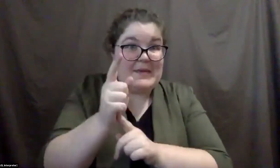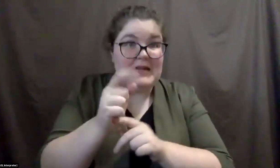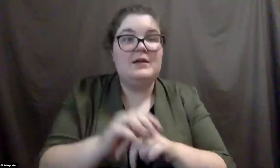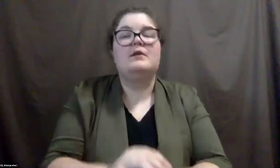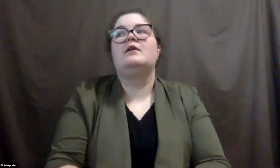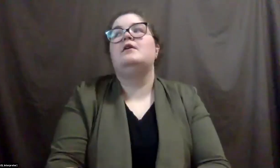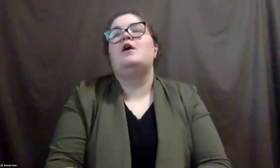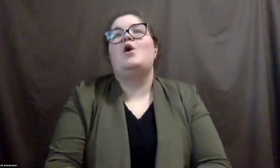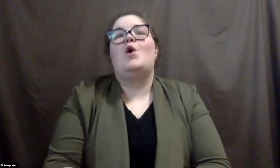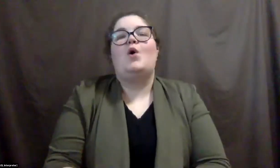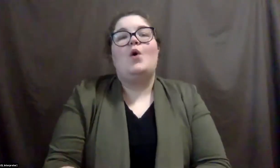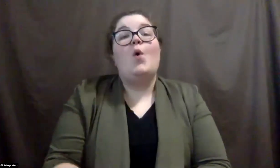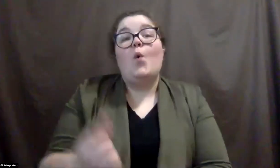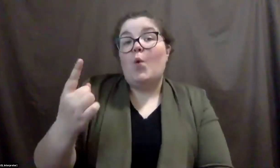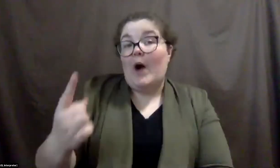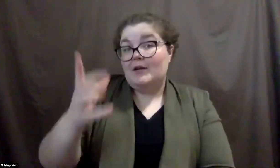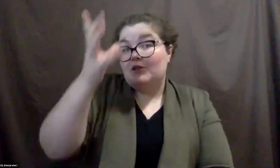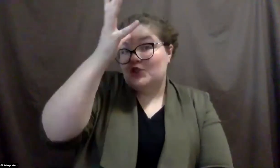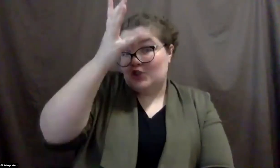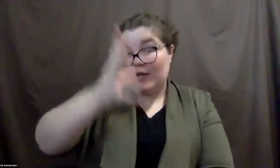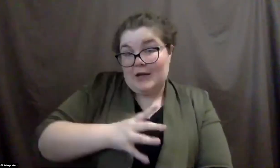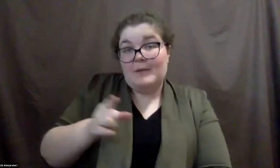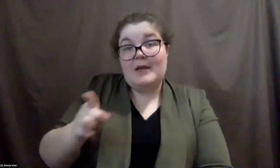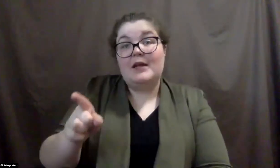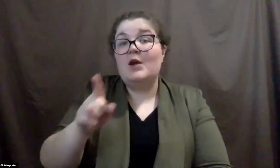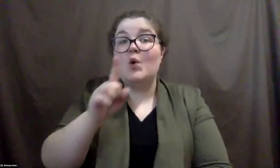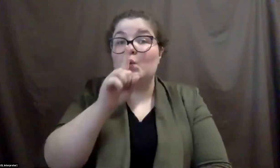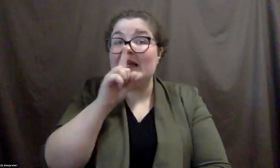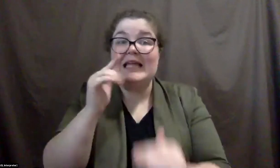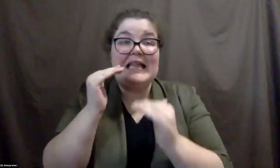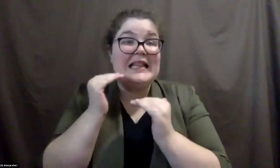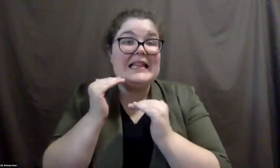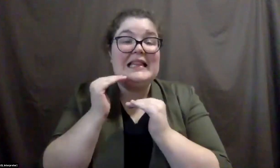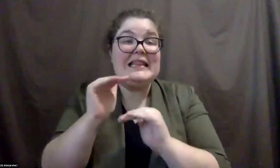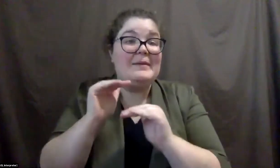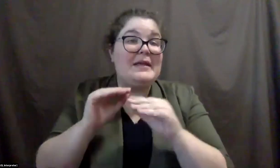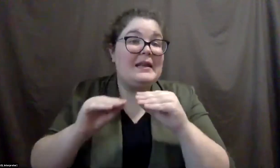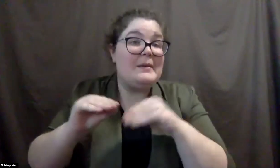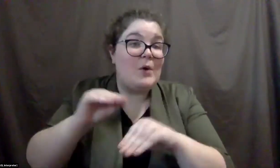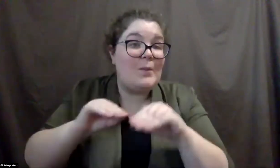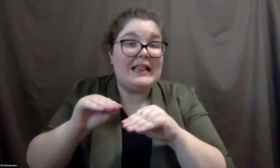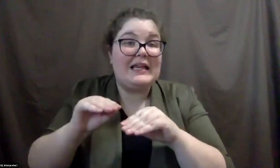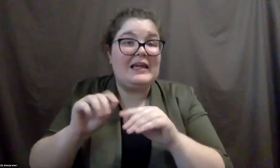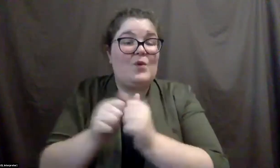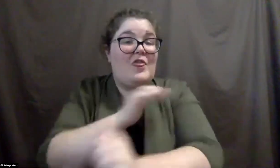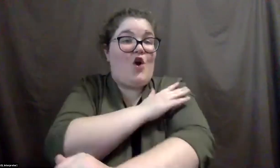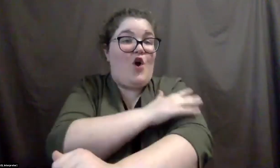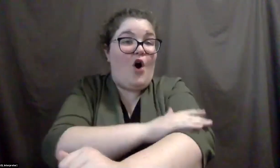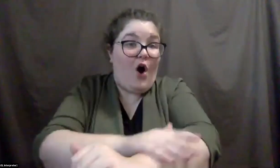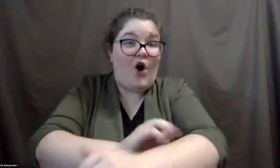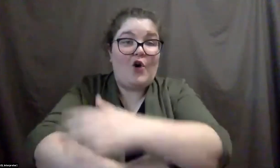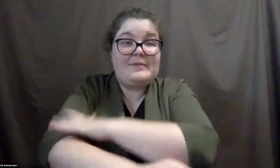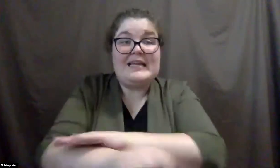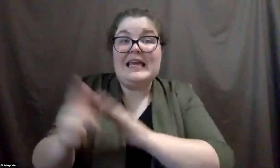had a gentleman, um, he had very limited, um, mobility with his arms and he wanted to paint